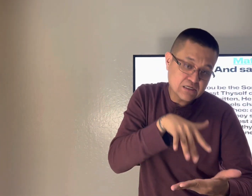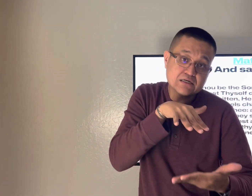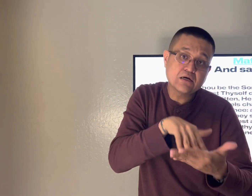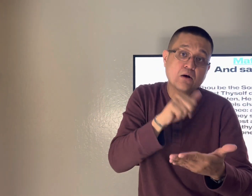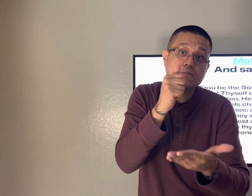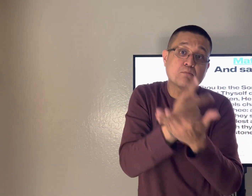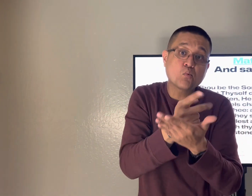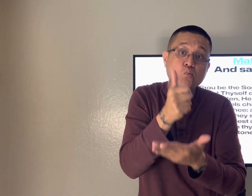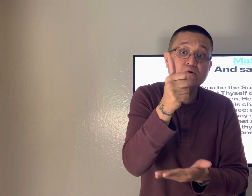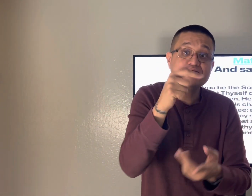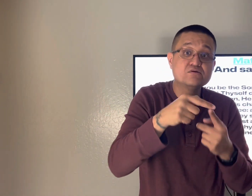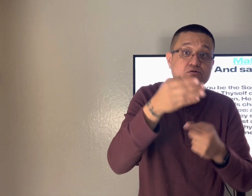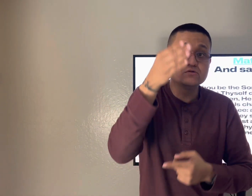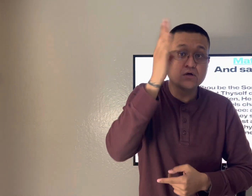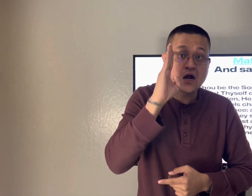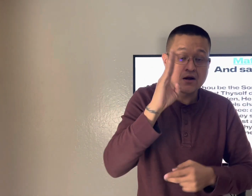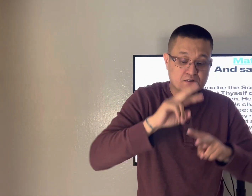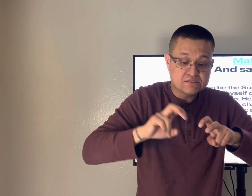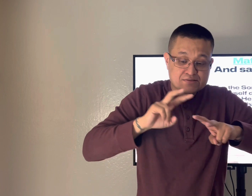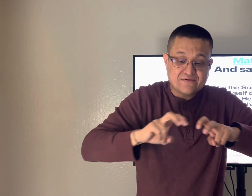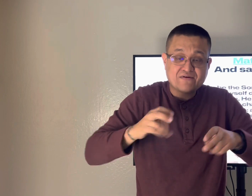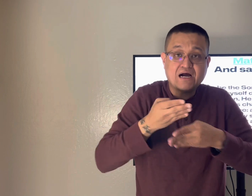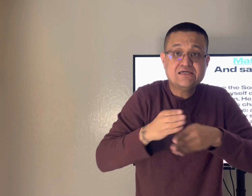this is why we have to study to prove ourselves knowledgeable